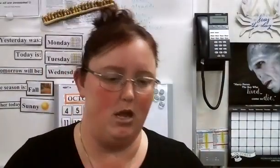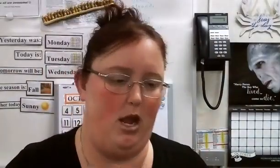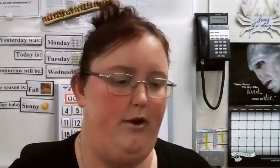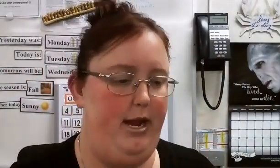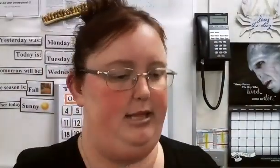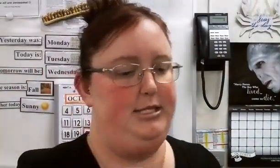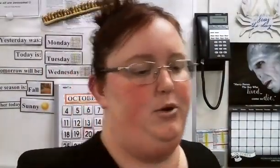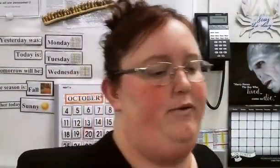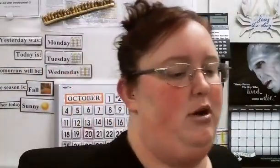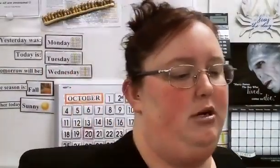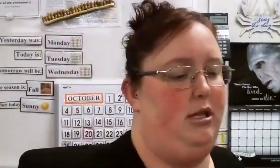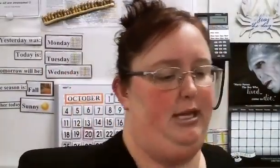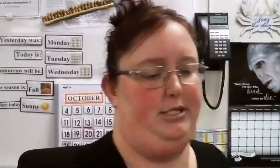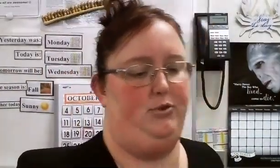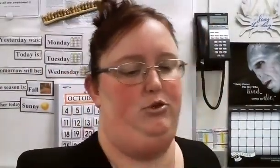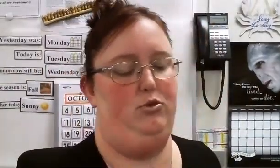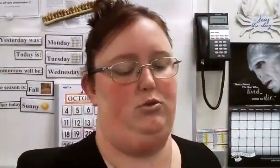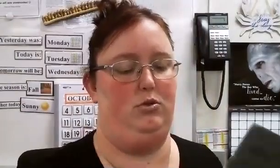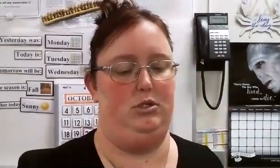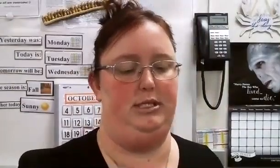All right, let's go over our classroom rules.